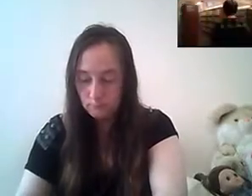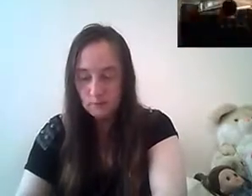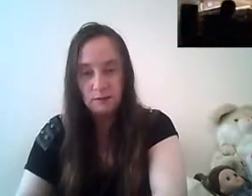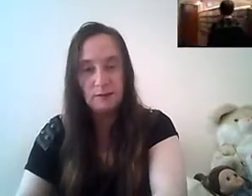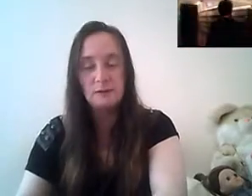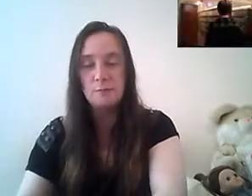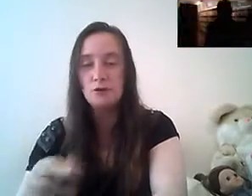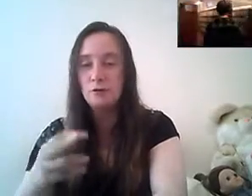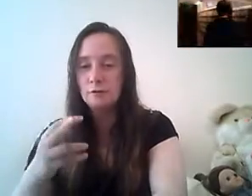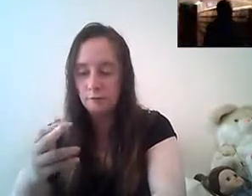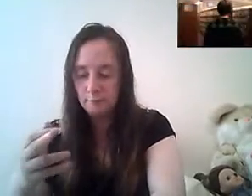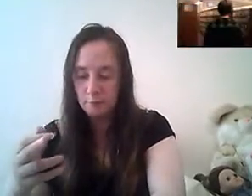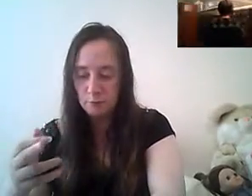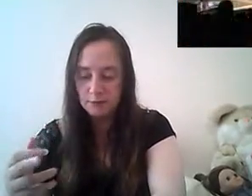where's that be tuned the music kind